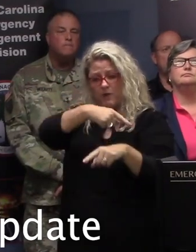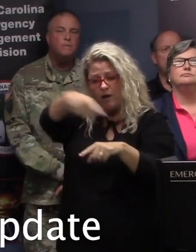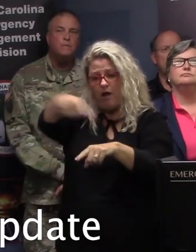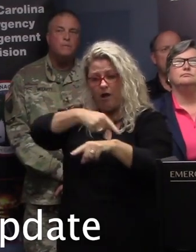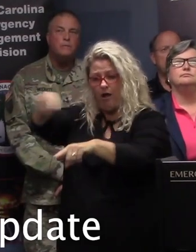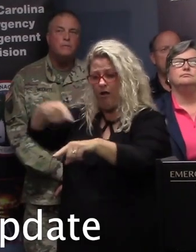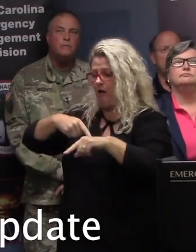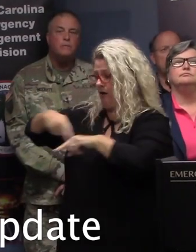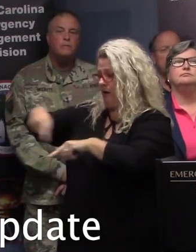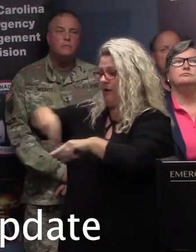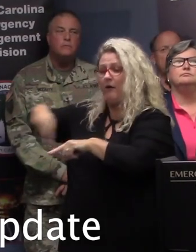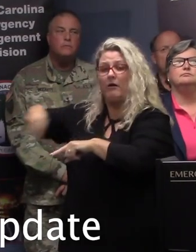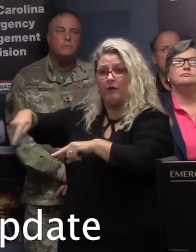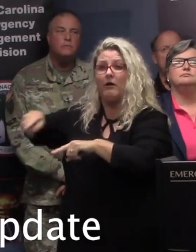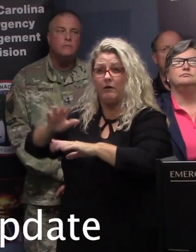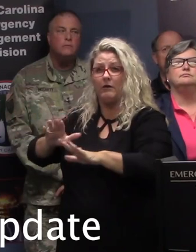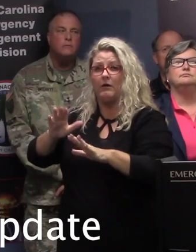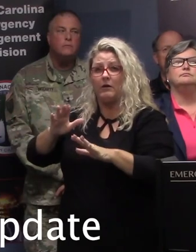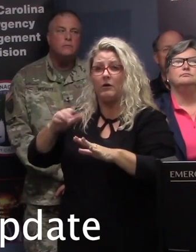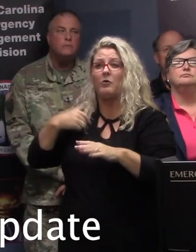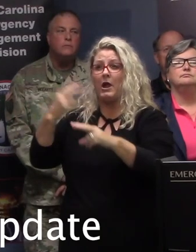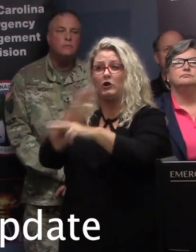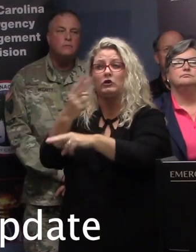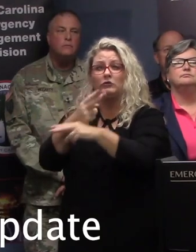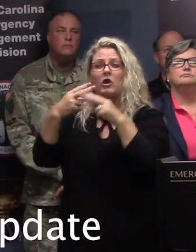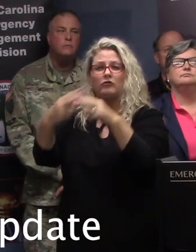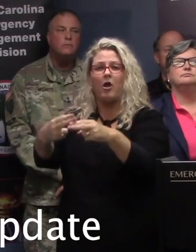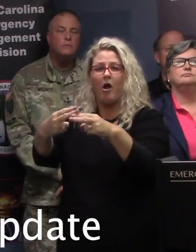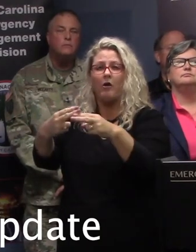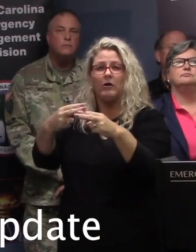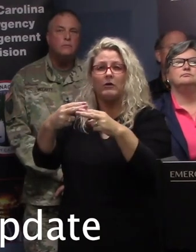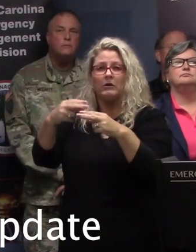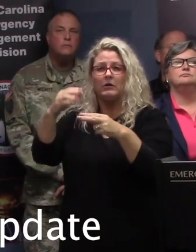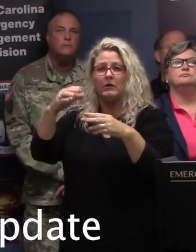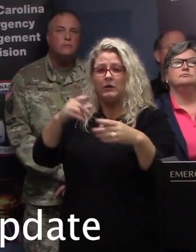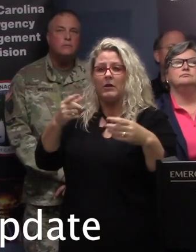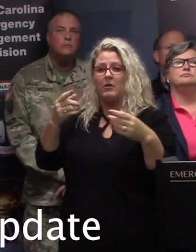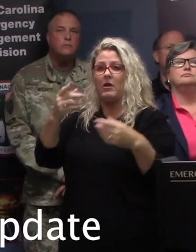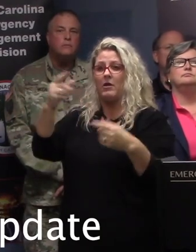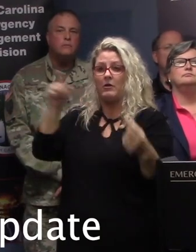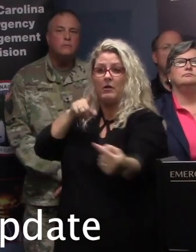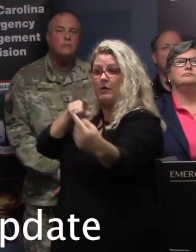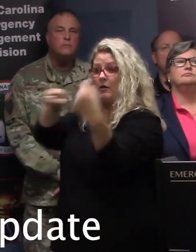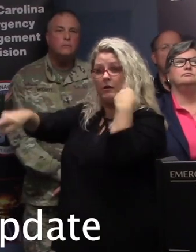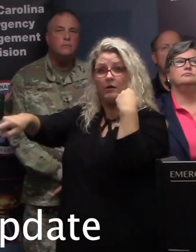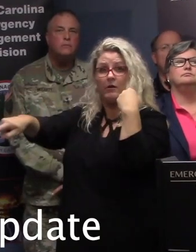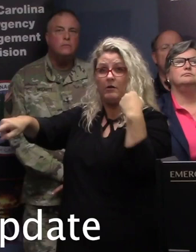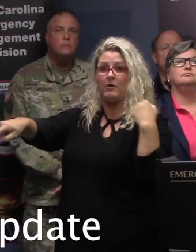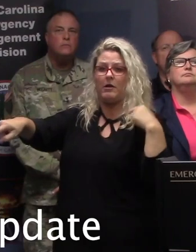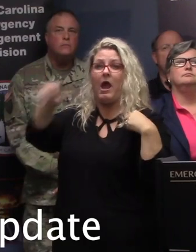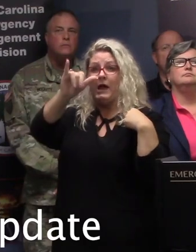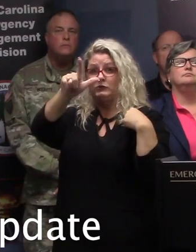lanes. So we are using, as you heard earlier, a concept called lane reversals. That means that all travel lanes on I